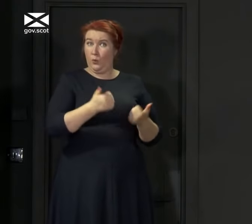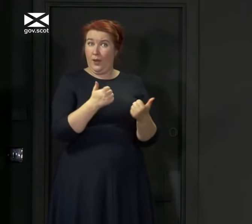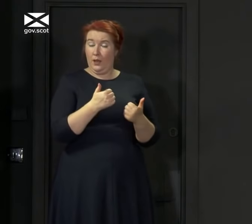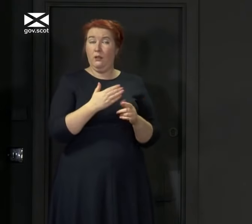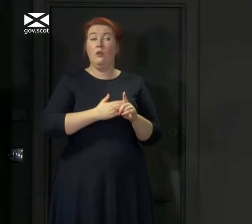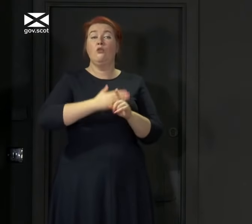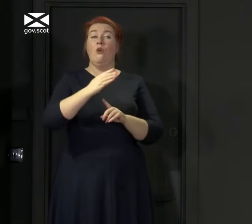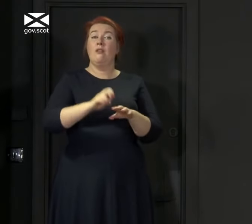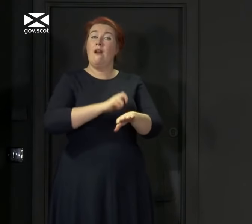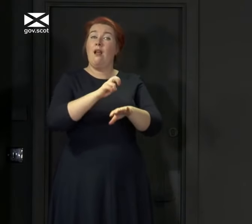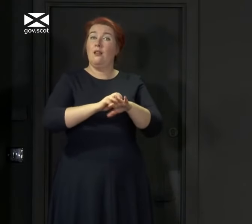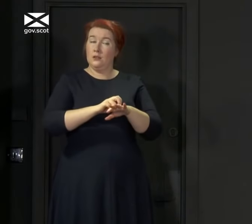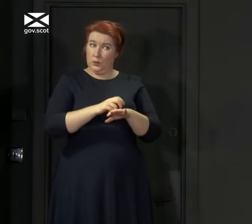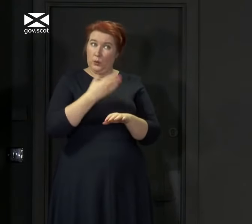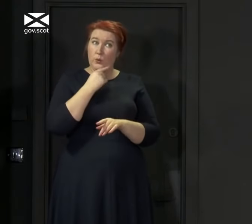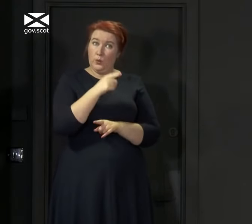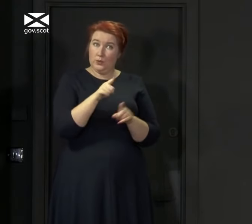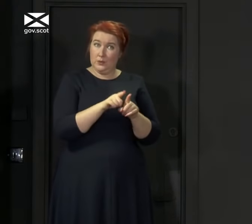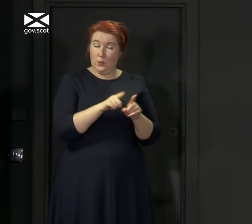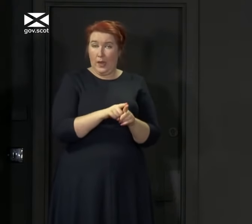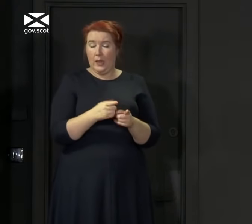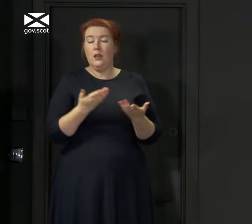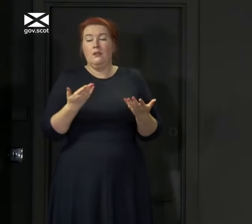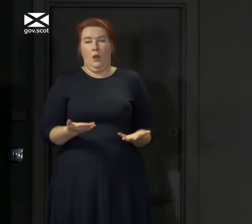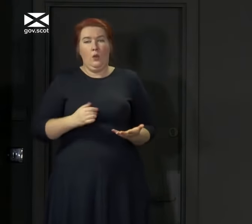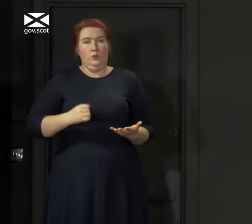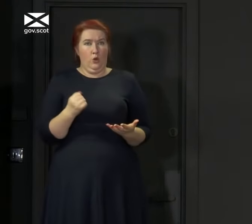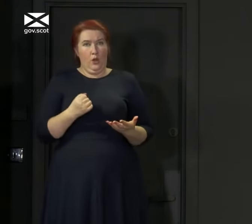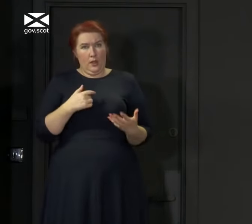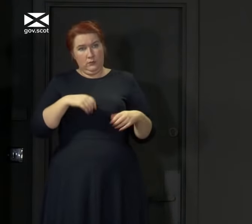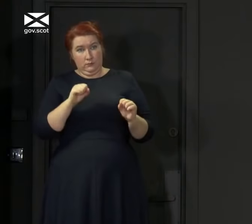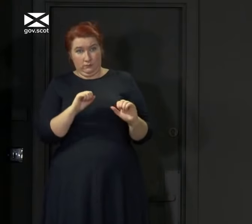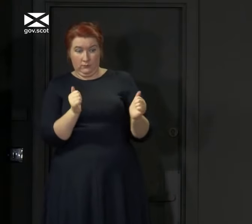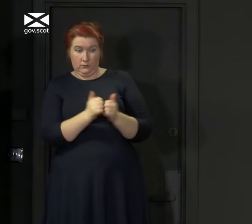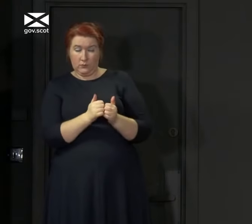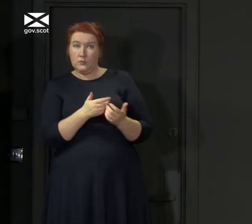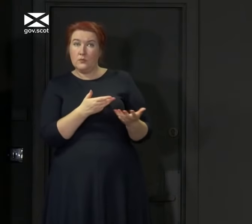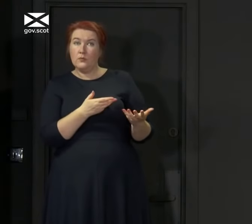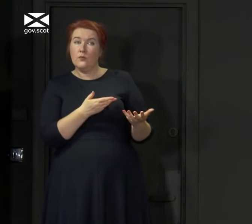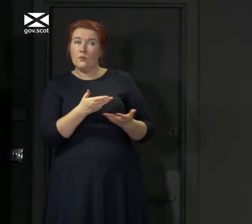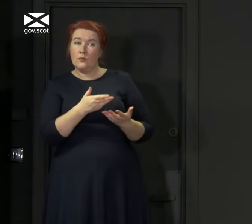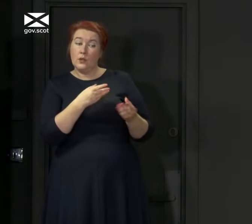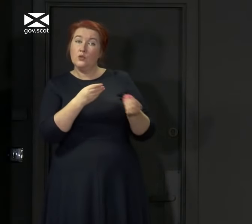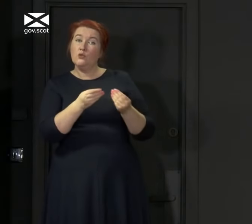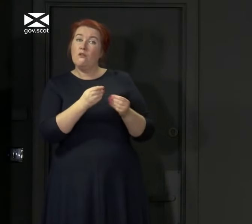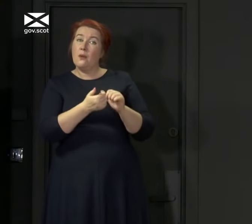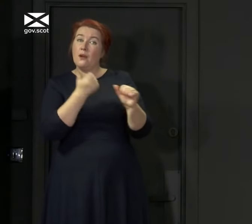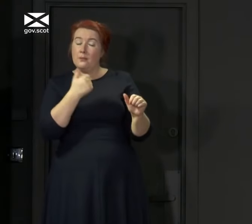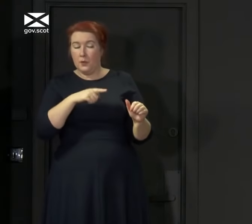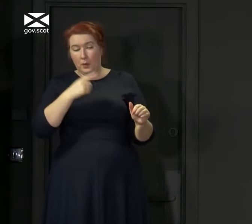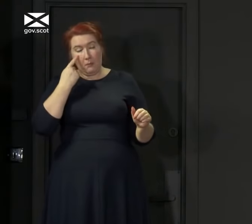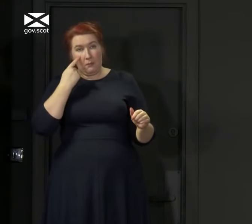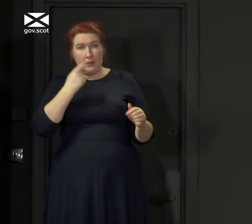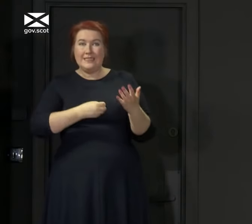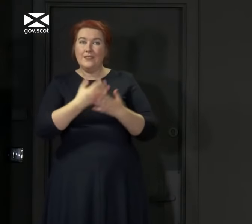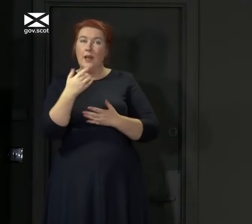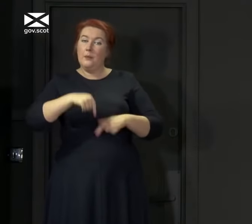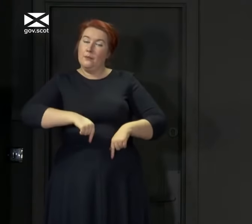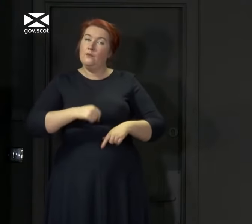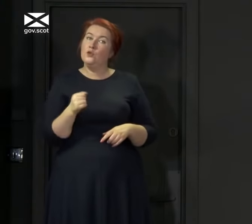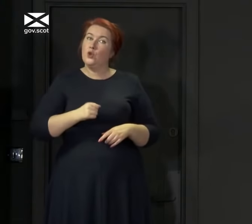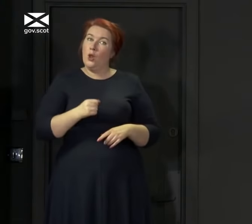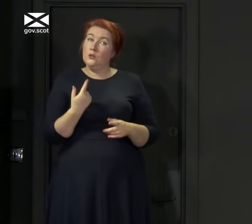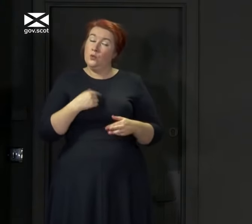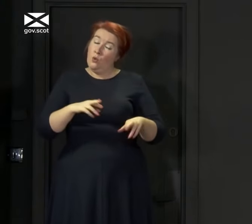Ireland is now using that. And we've now entered into an agreement with the software company to develop it for Scotland. And we would